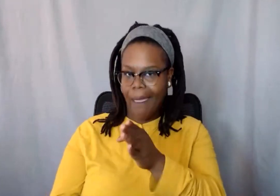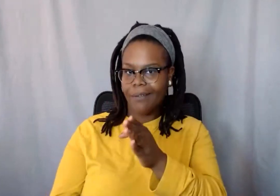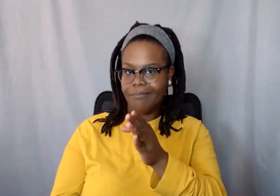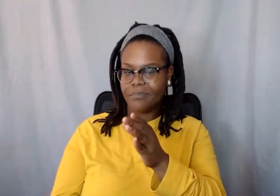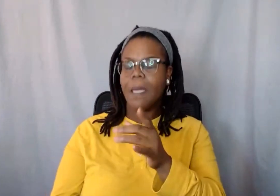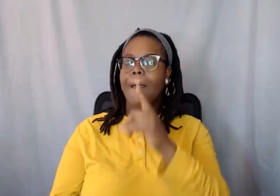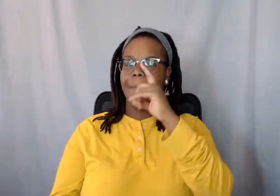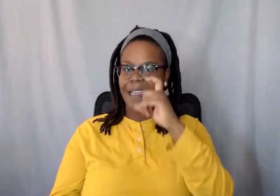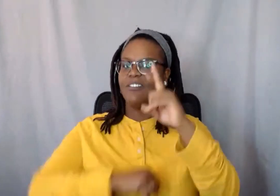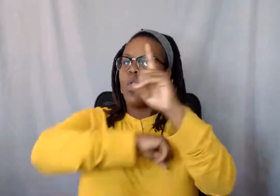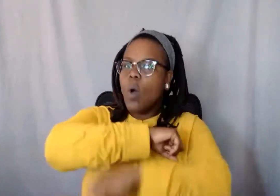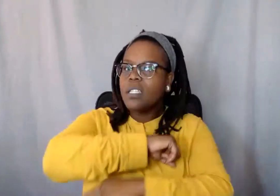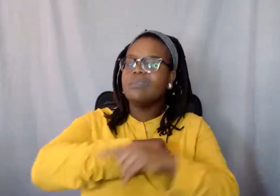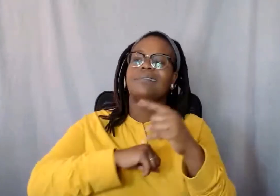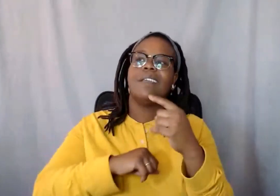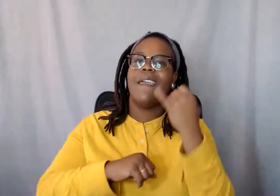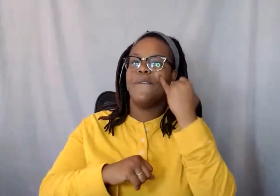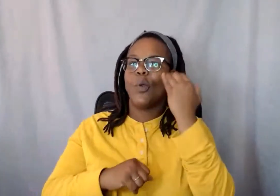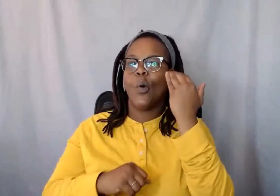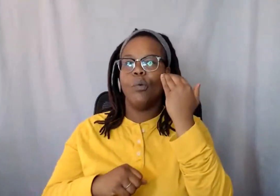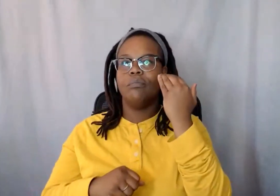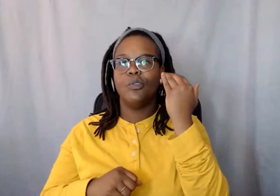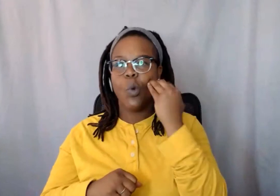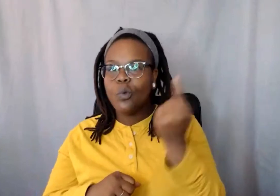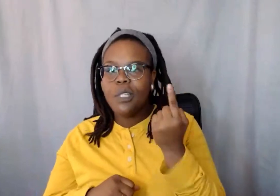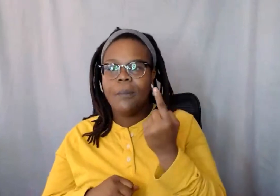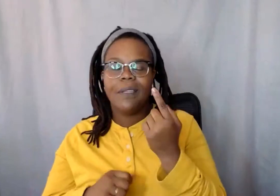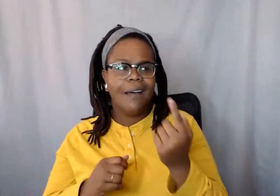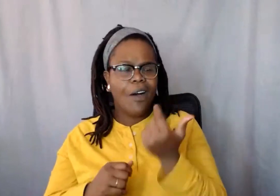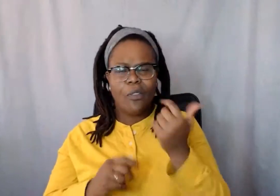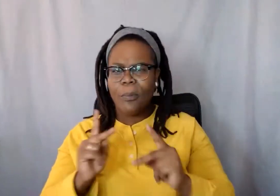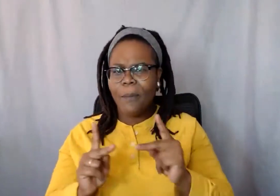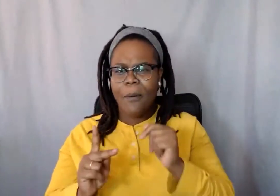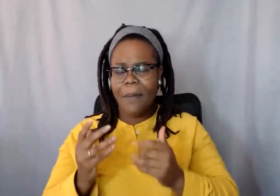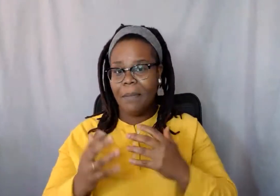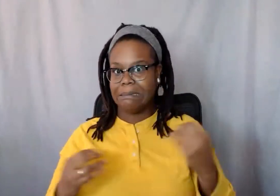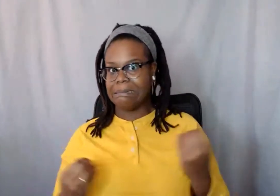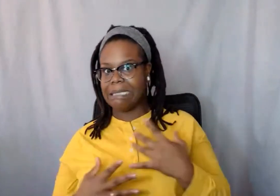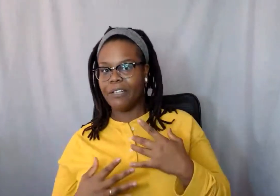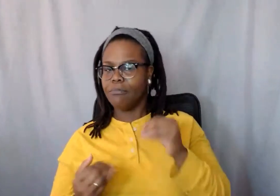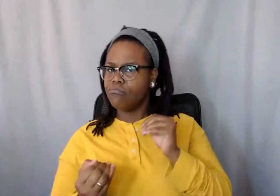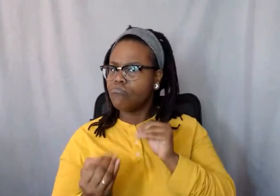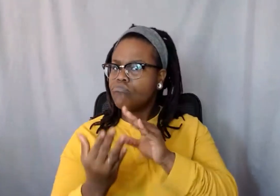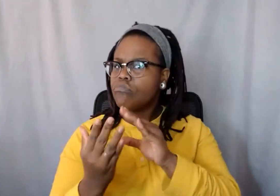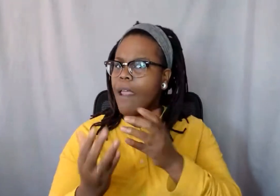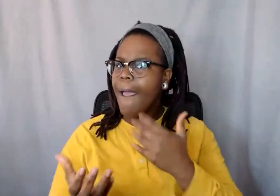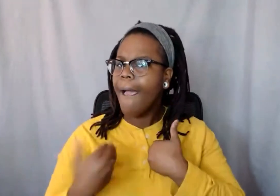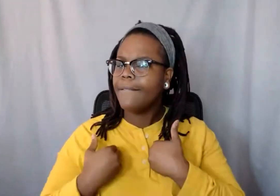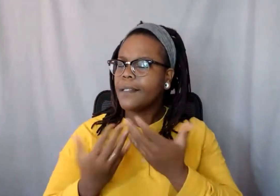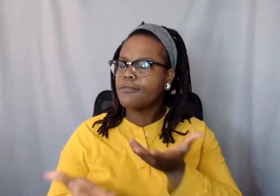knowing not knowing something, people tend to kind of be scared of actually having a conversation where people tend to call